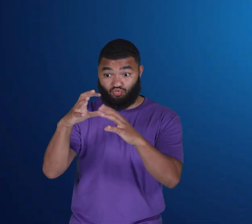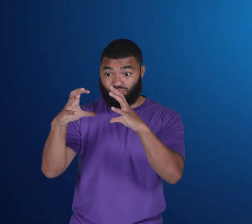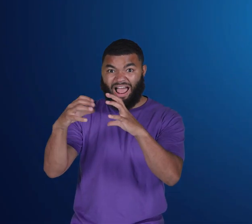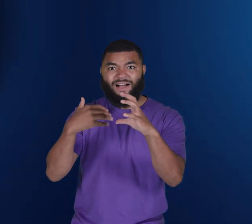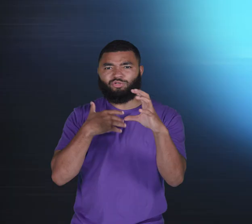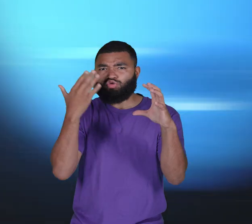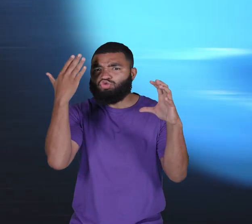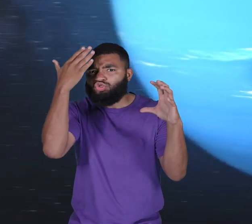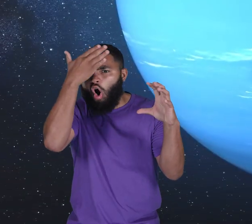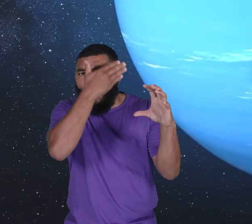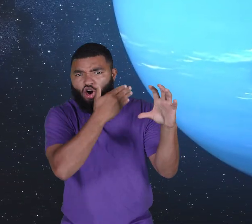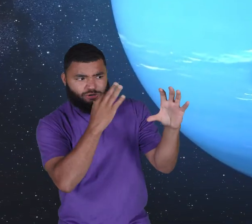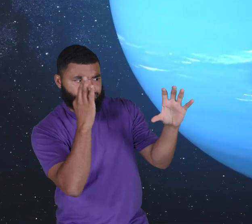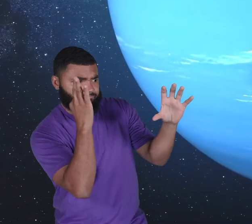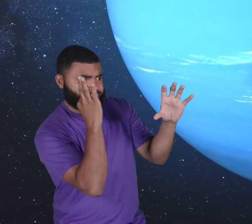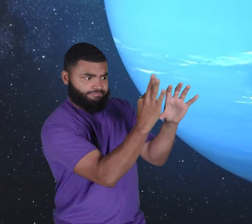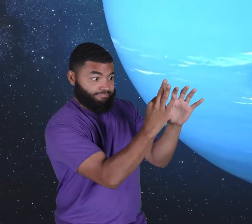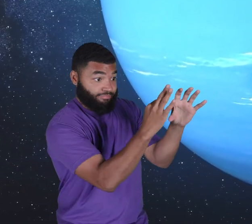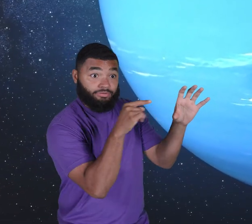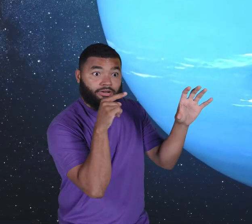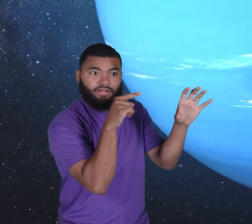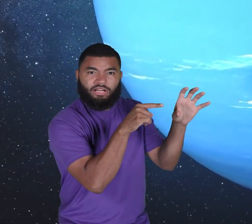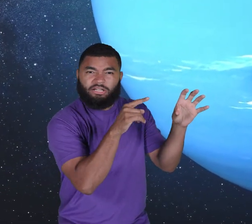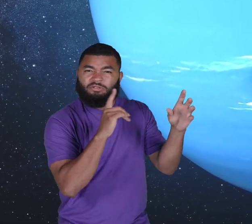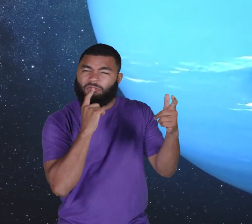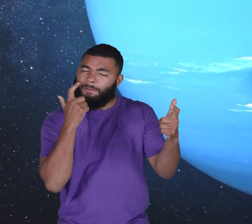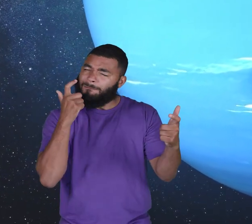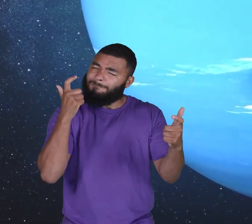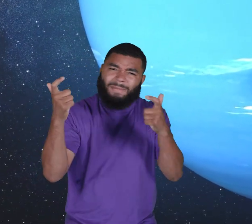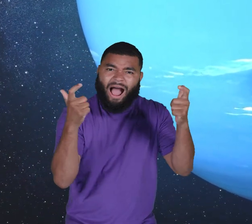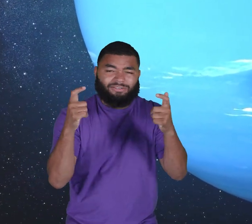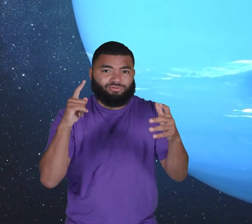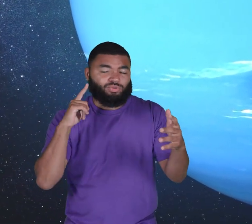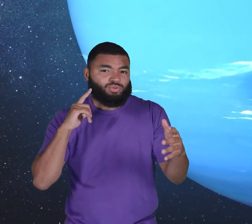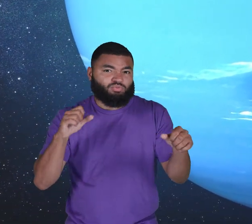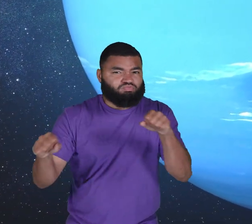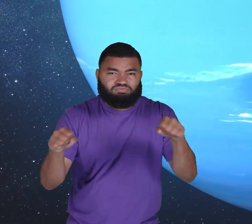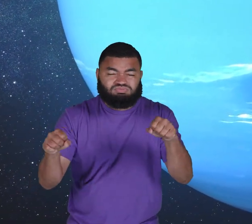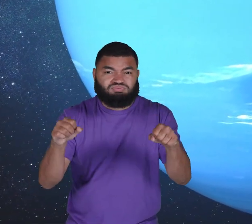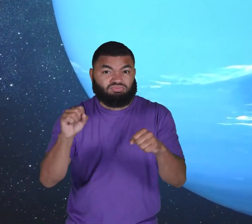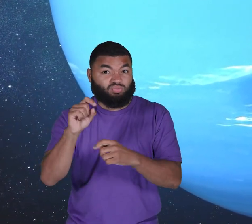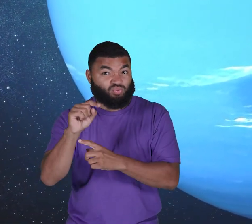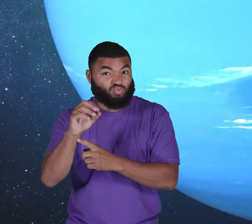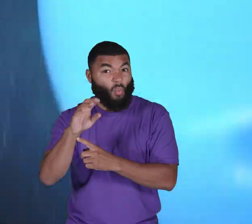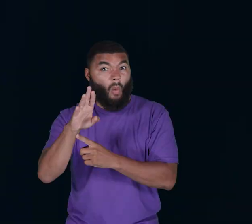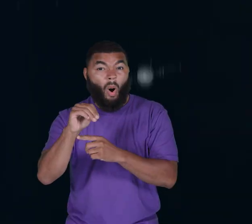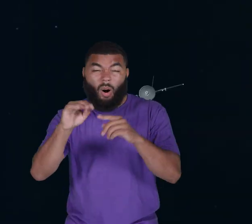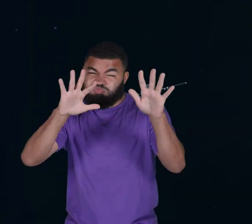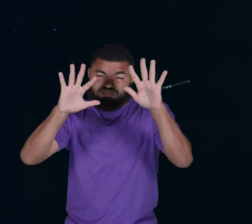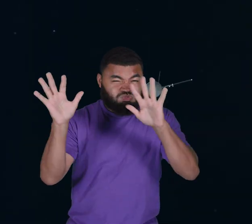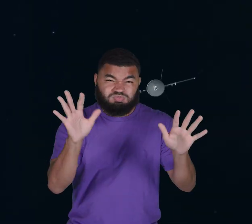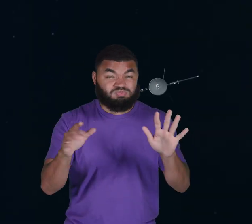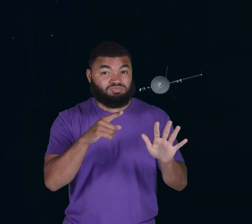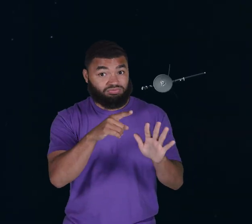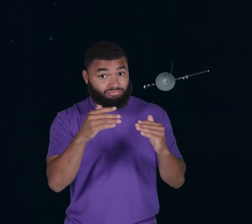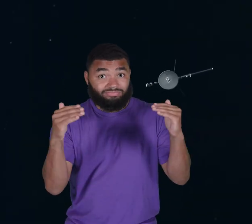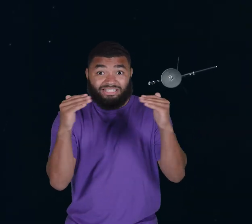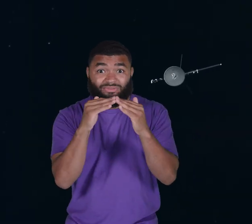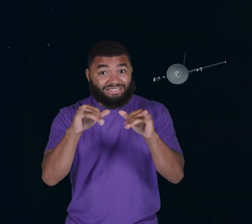This storm is so big, it is about the size of the Earth! Seriously! Scientists use telescopes